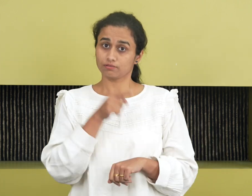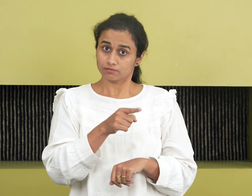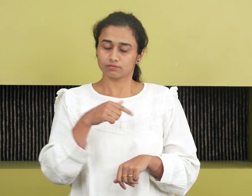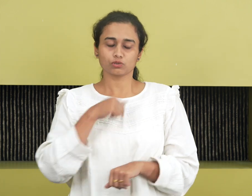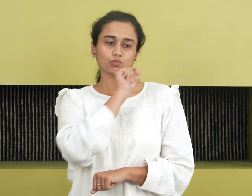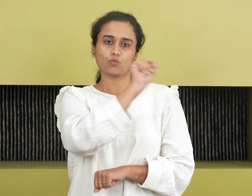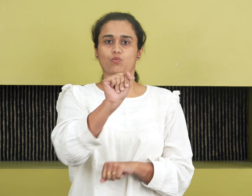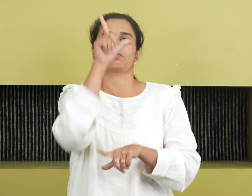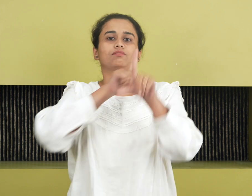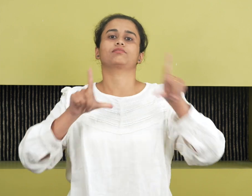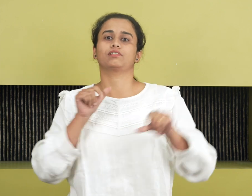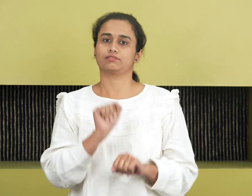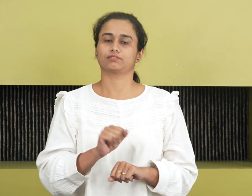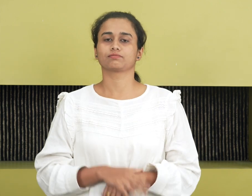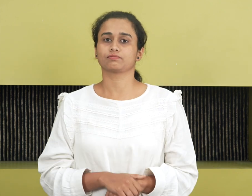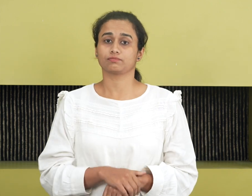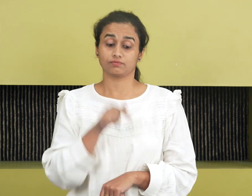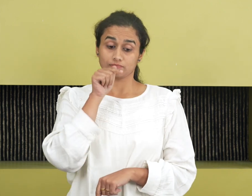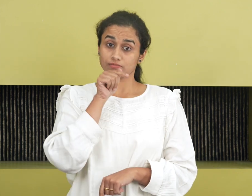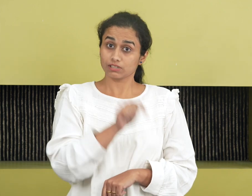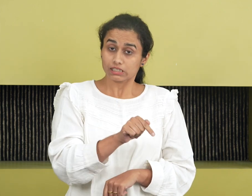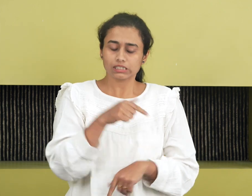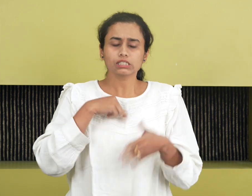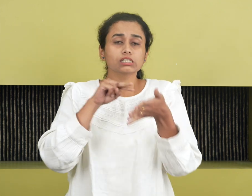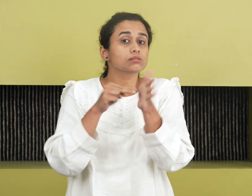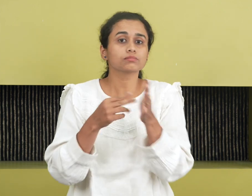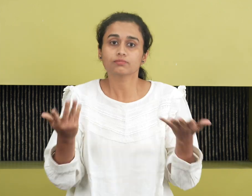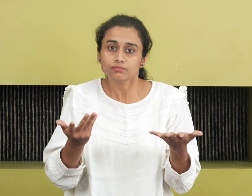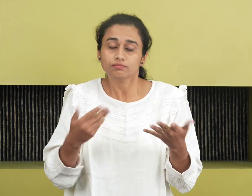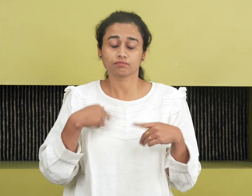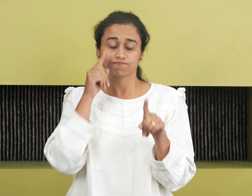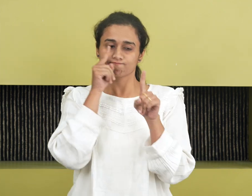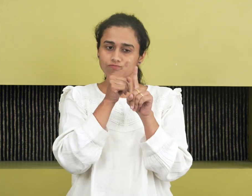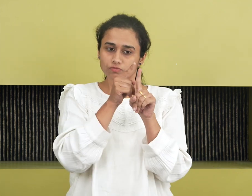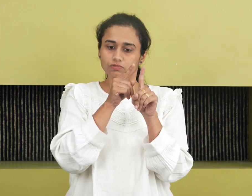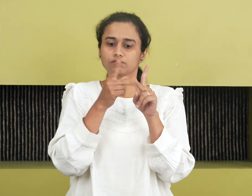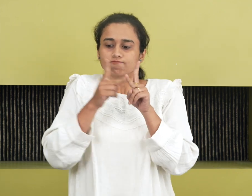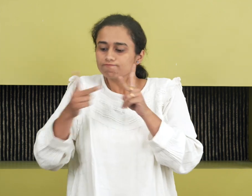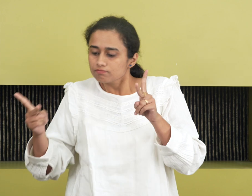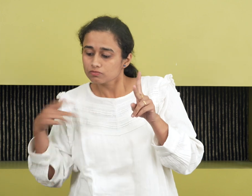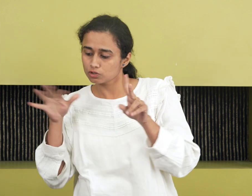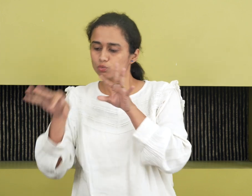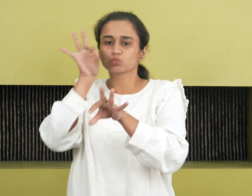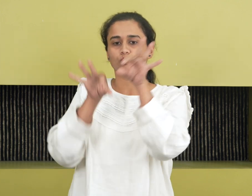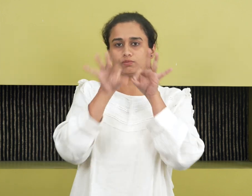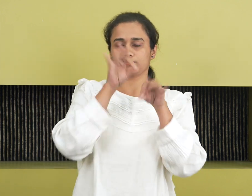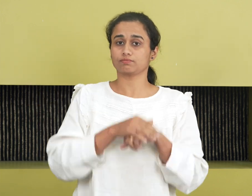language. And this implies parity among tongues. If a piece